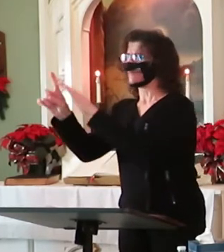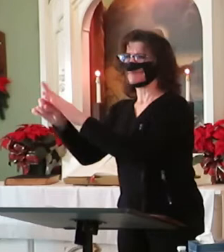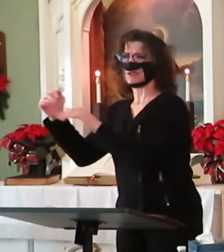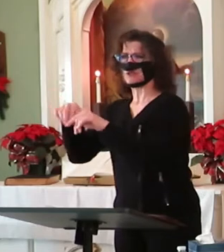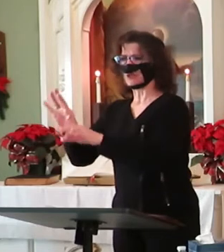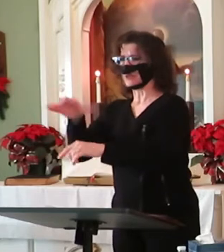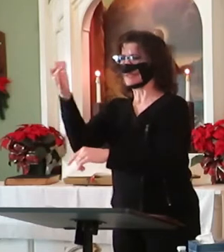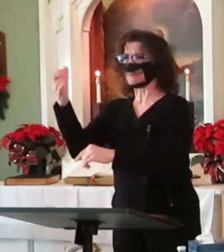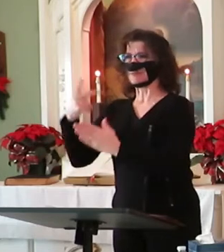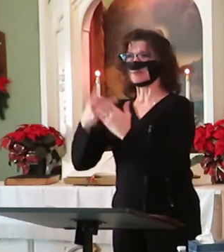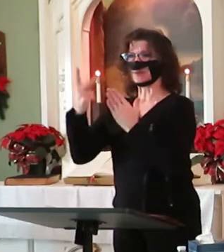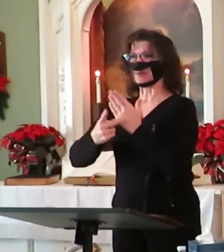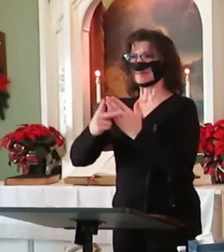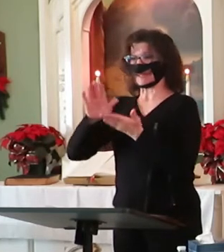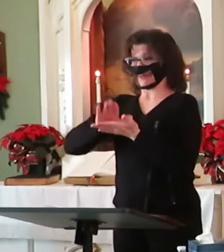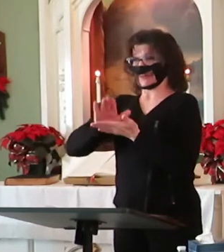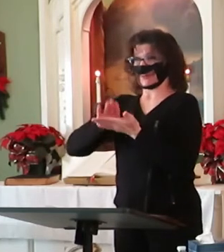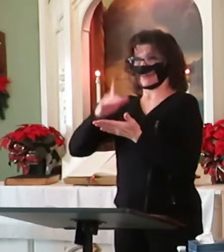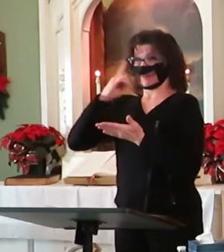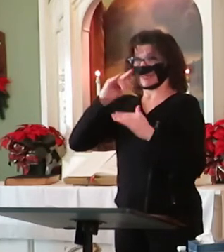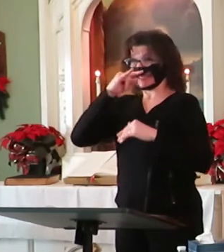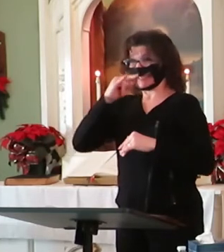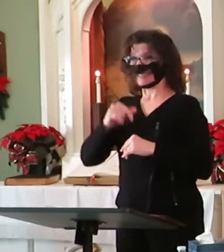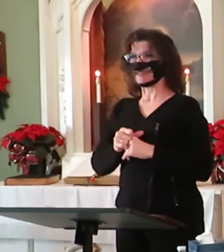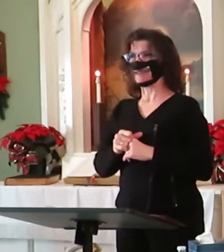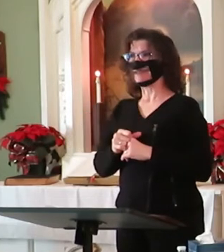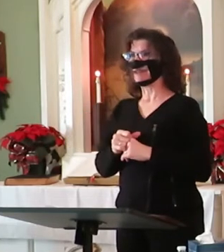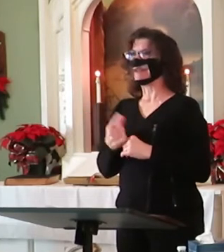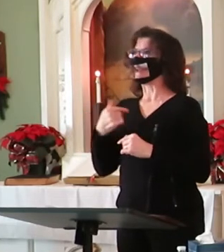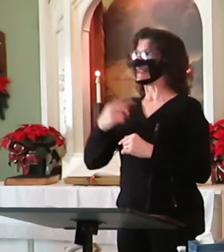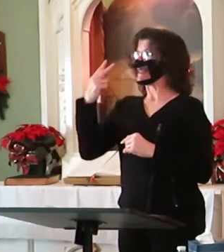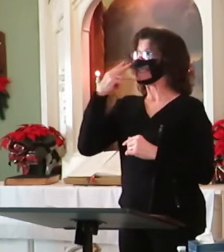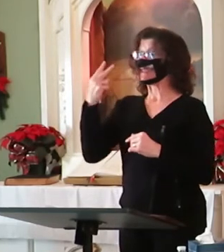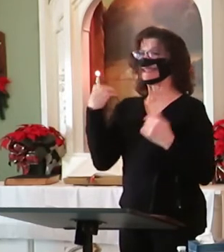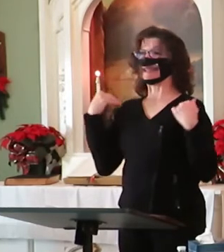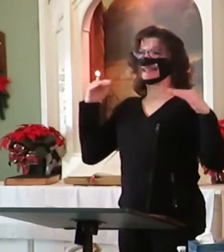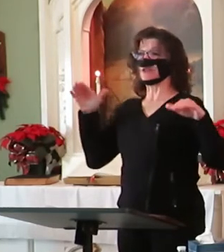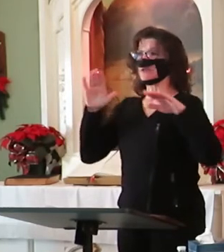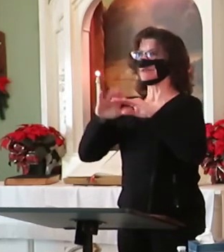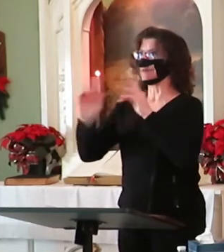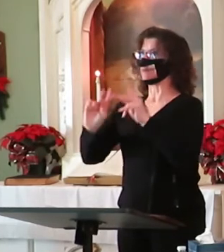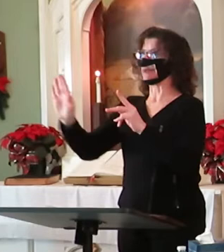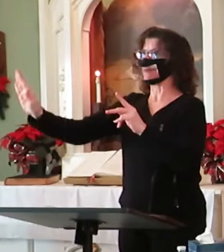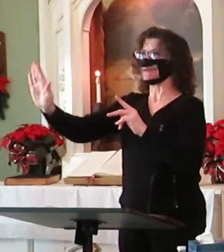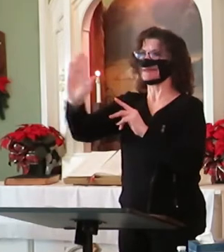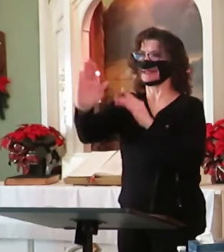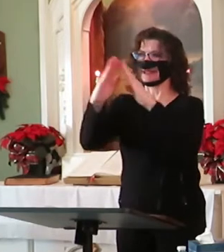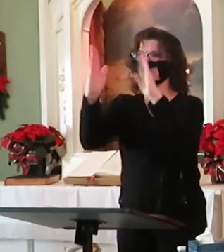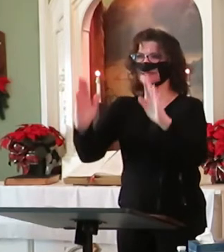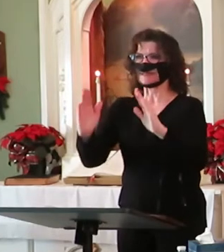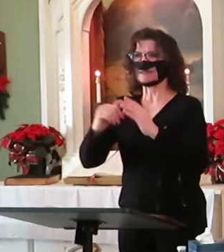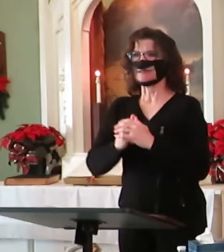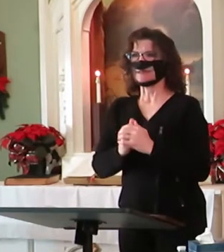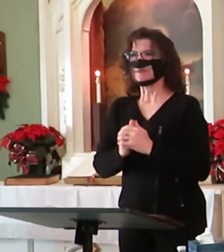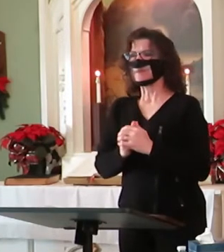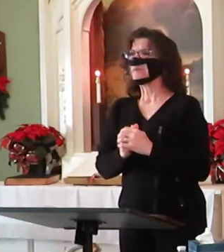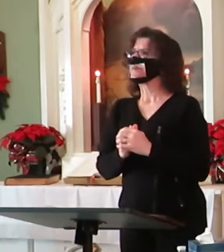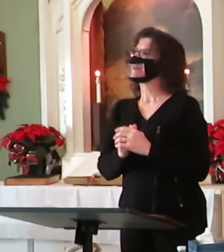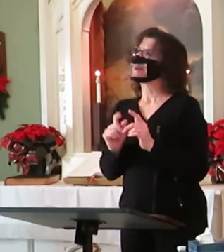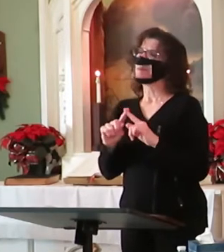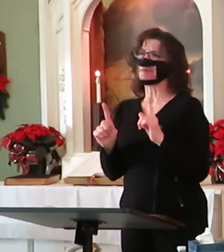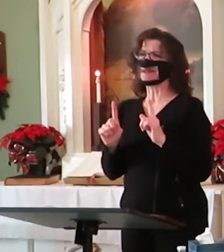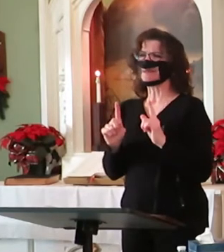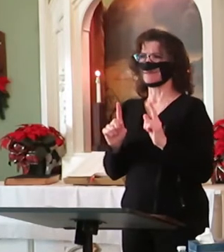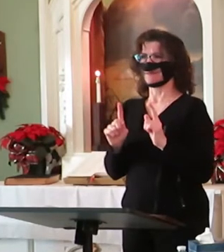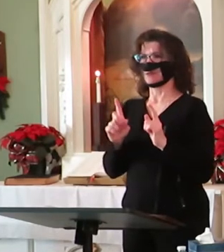and appear as lighted lawn ornaments throughout my community. But none of the real thing with real wings